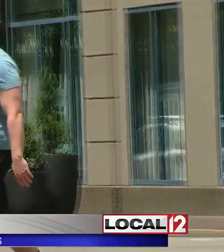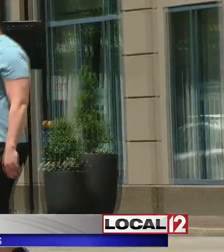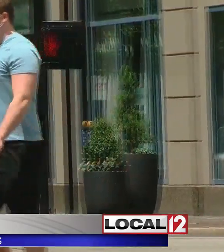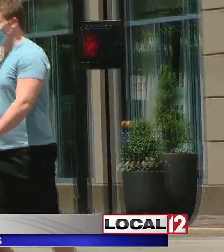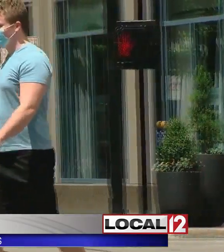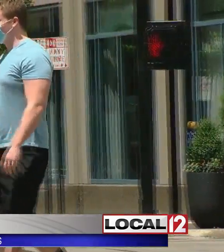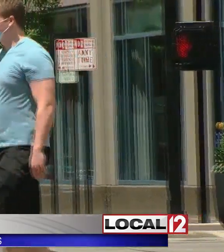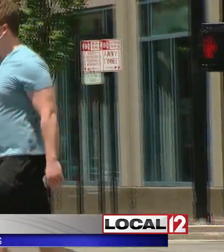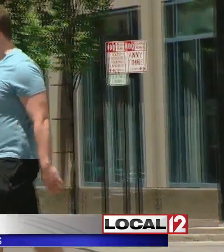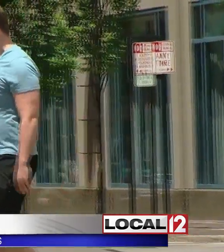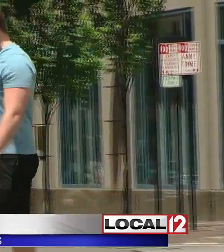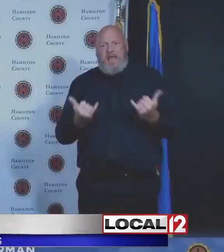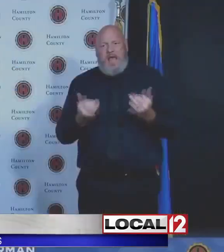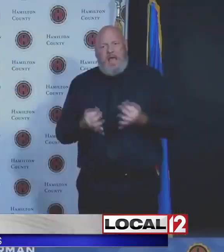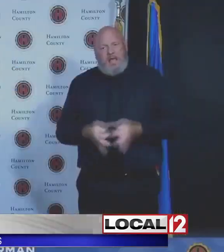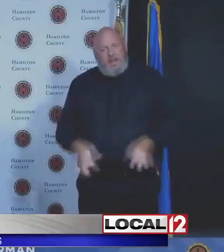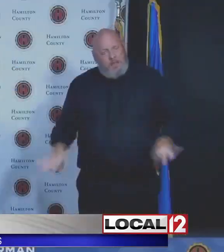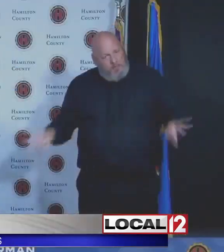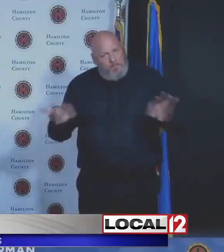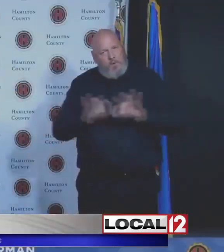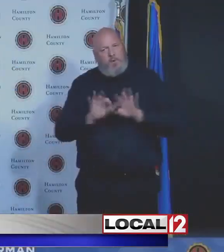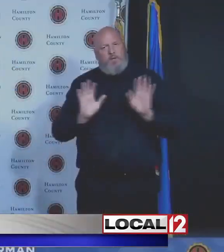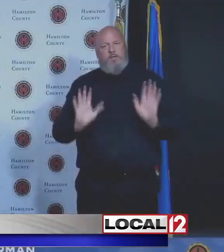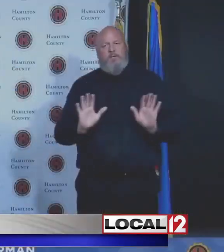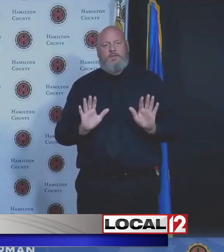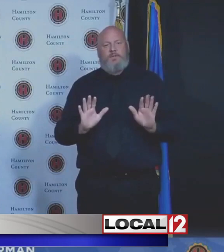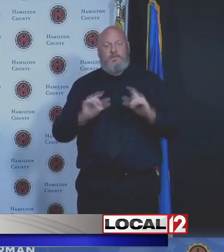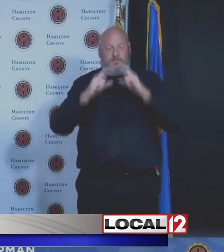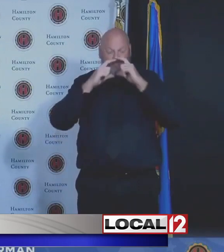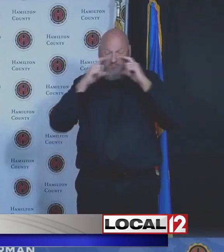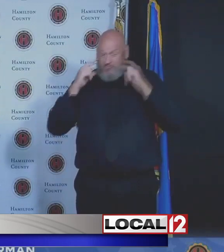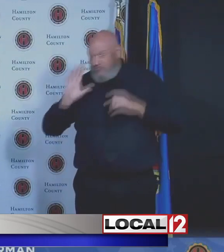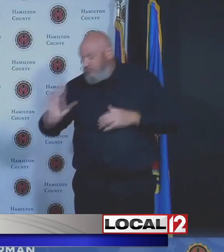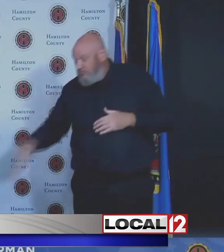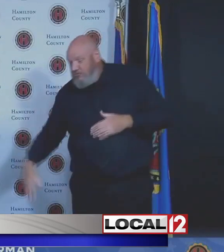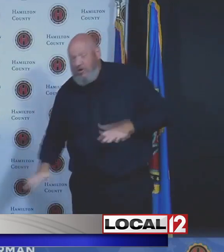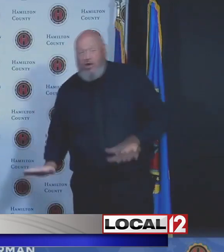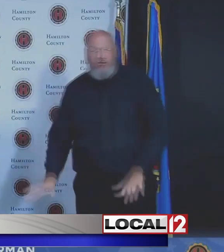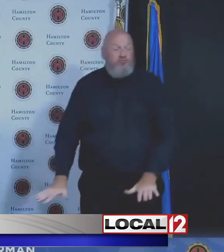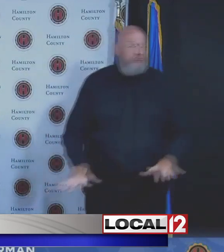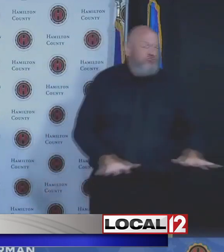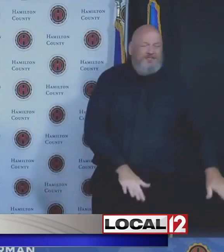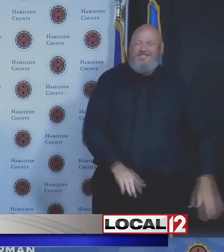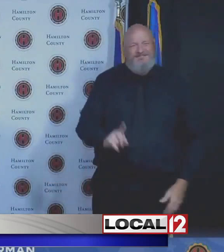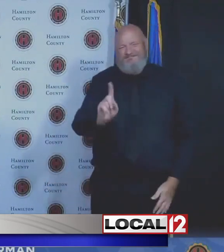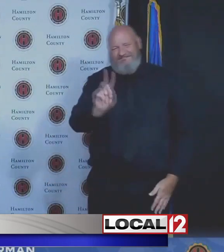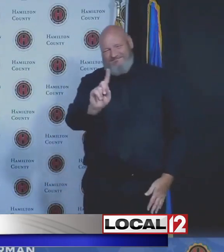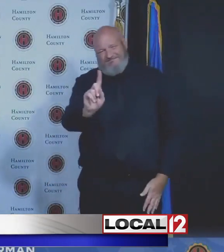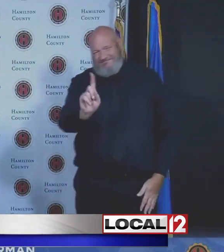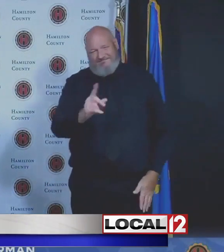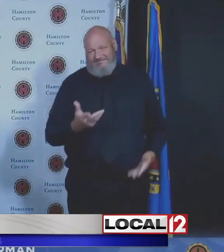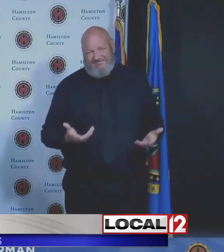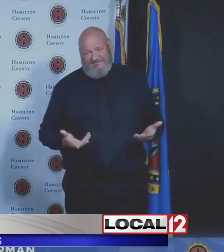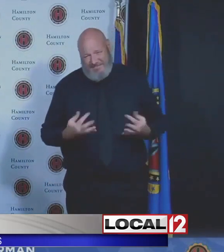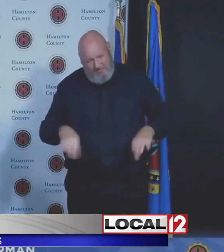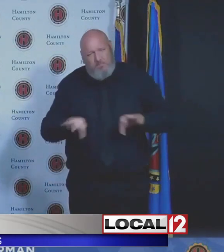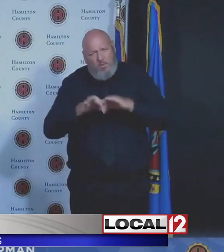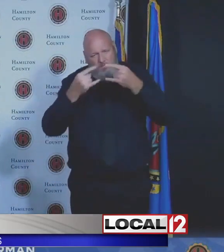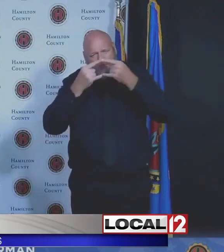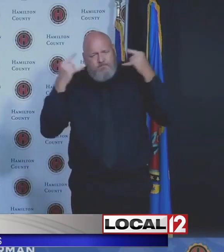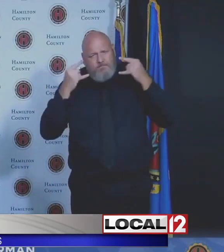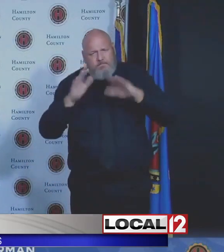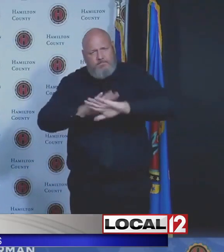week. Now is not the time to stop fighting COVID-19. We are going to be living with this throughout the rest of this year. There's no vaccine. There's no cure.